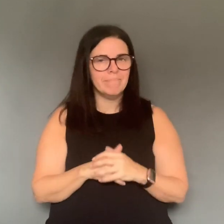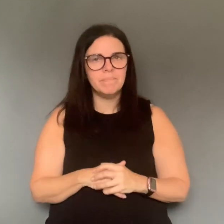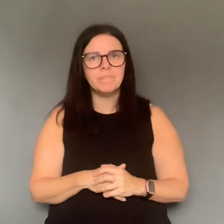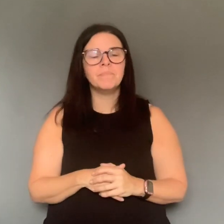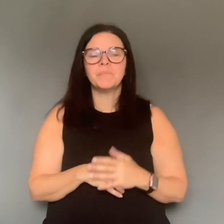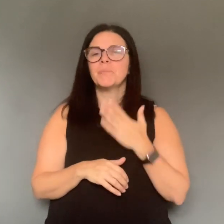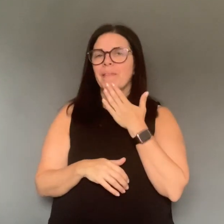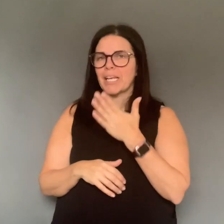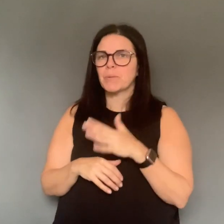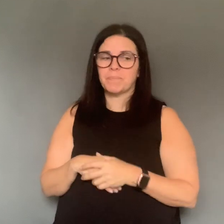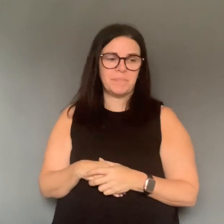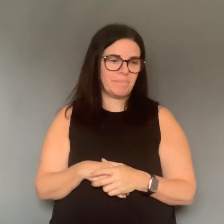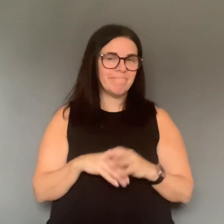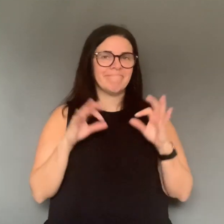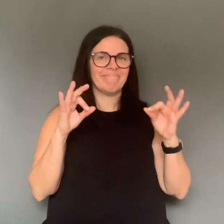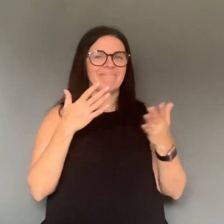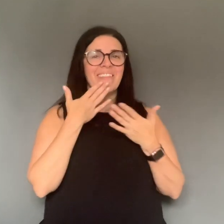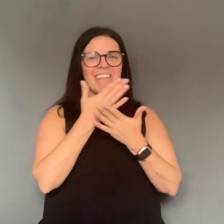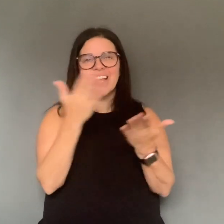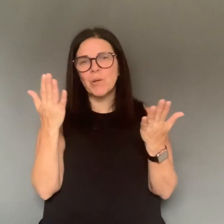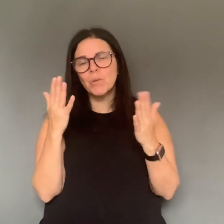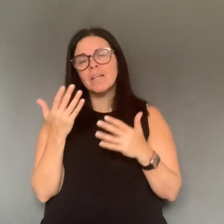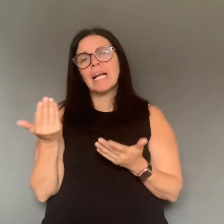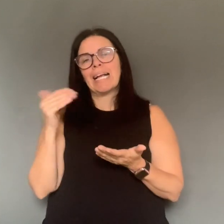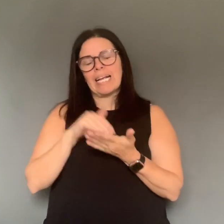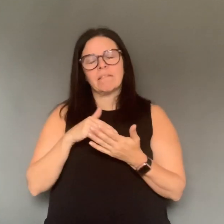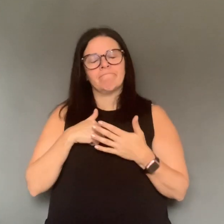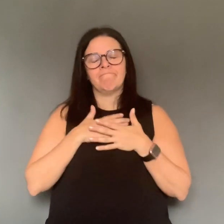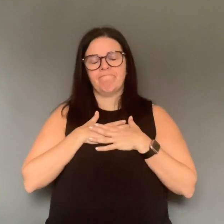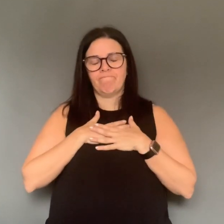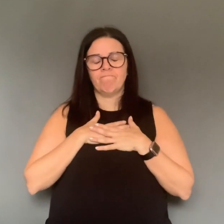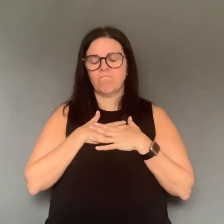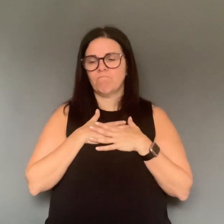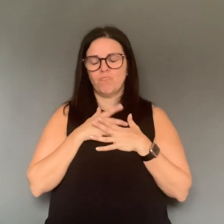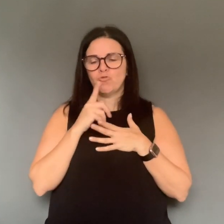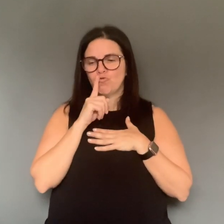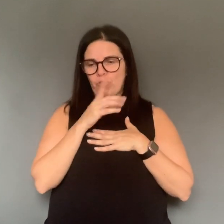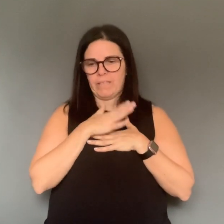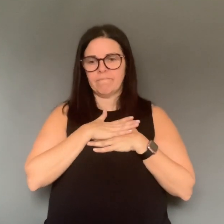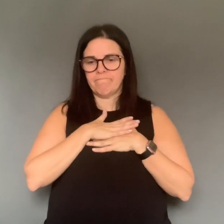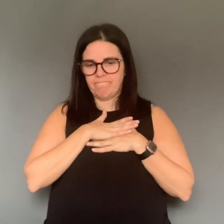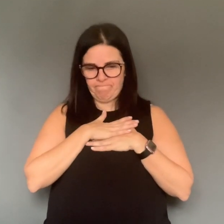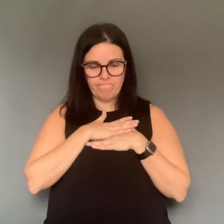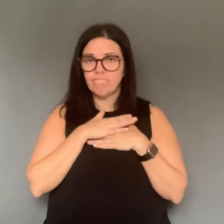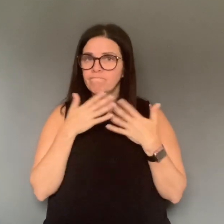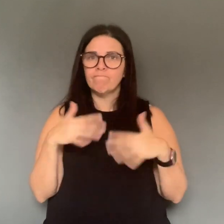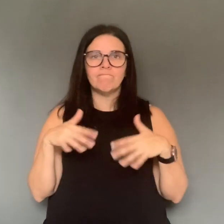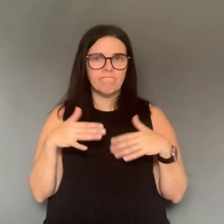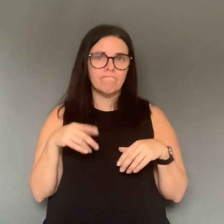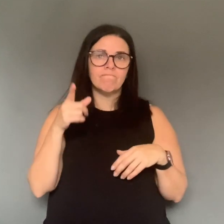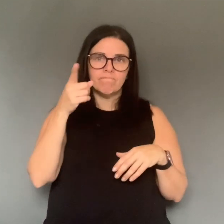Oh, and when will that happen? Uh, soon. Maybe today. At some time today.